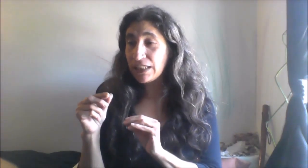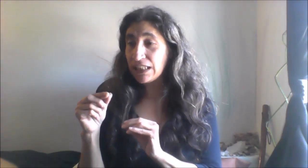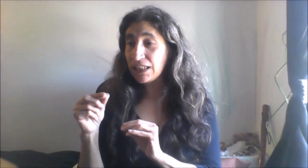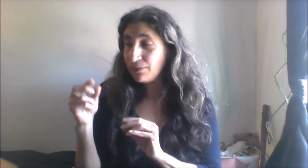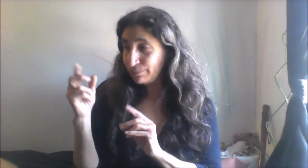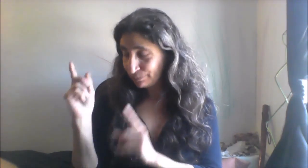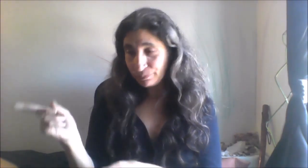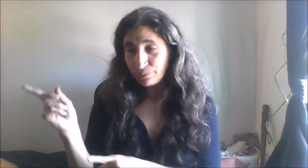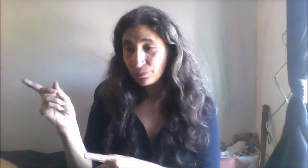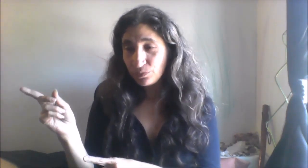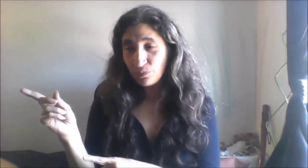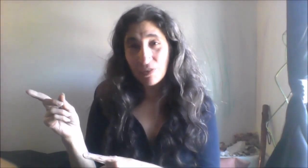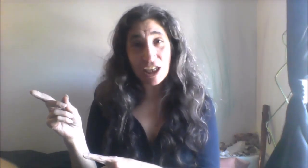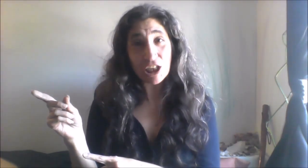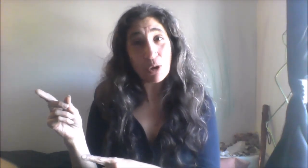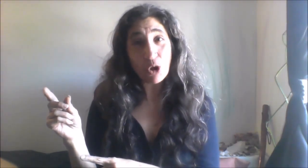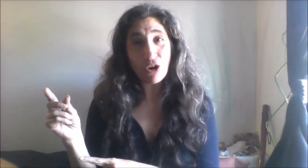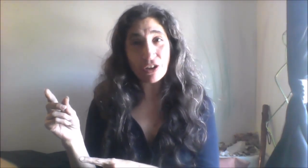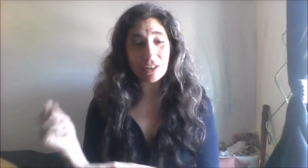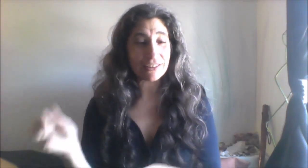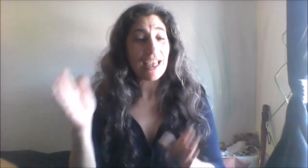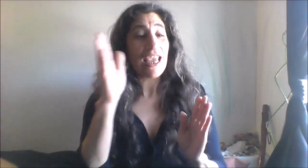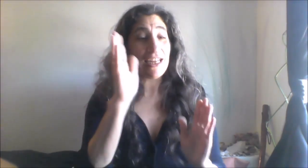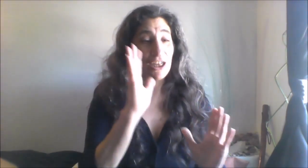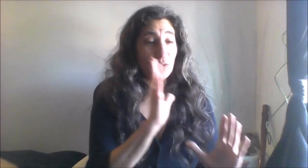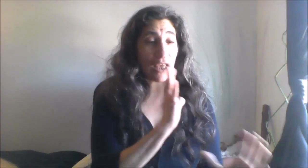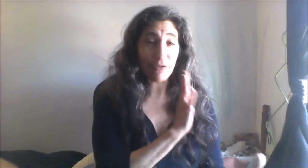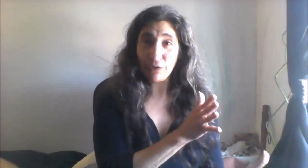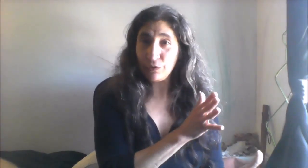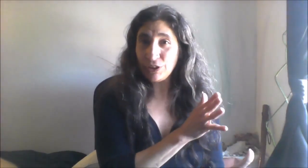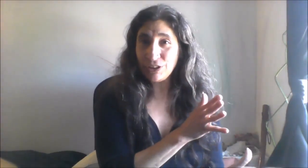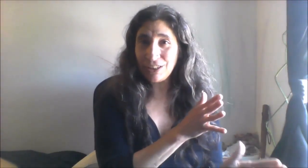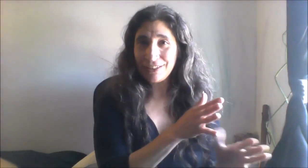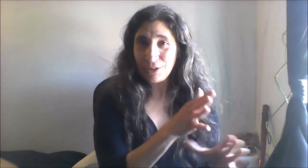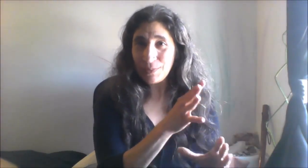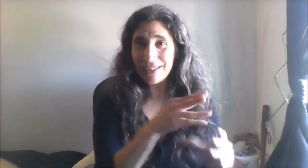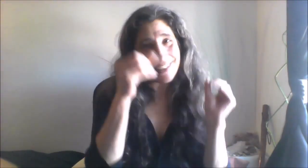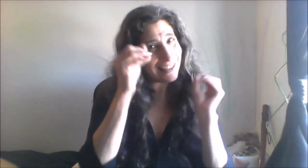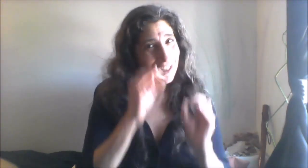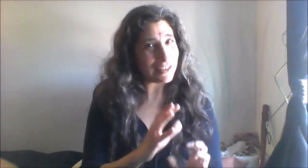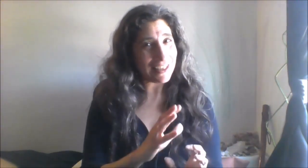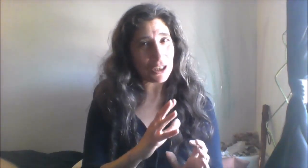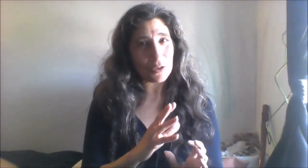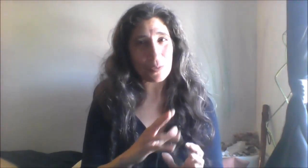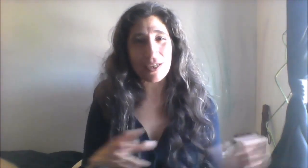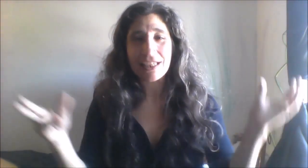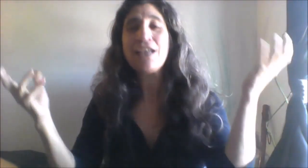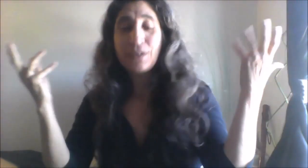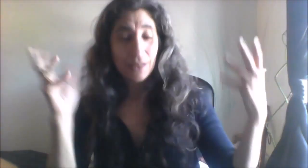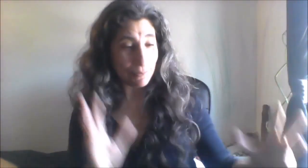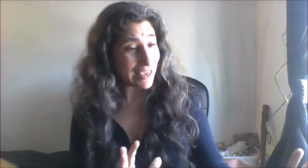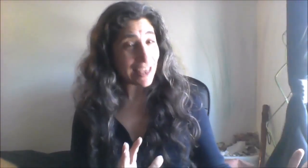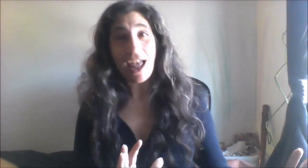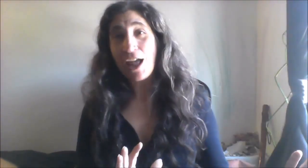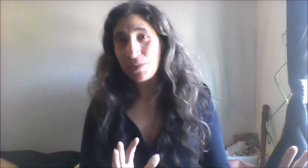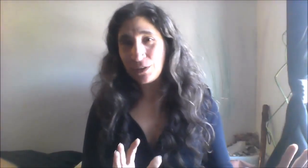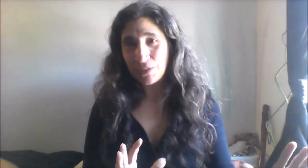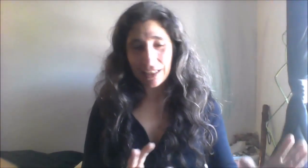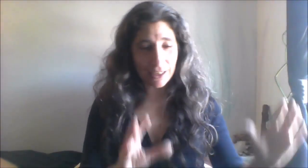the animal oracles and I do that for the first two weeks and then the second two weeks so let me get on with the reading